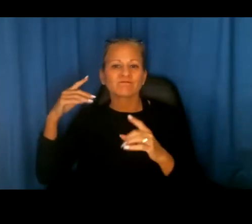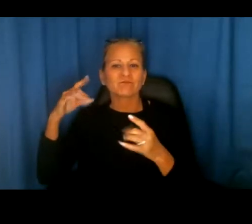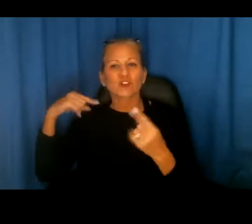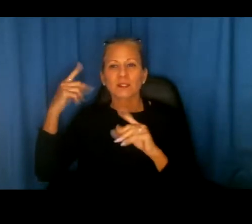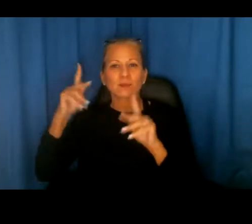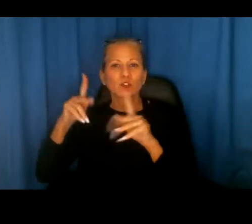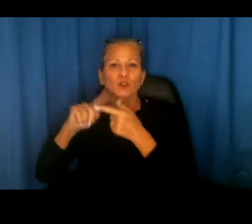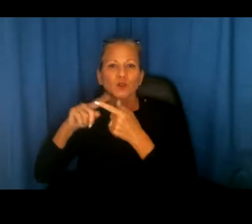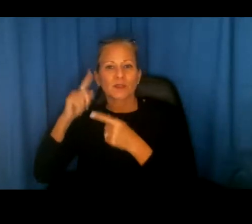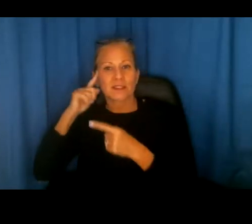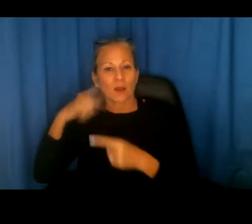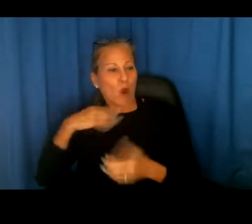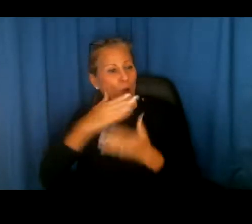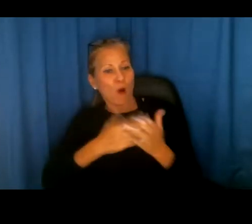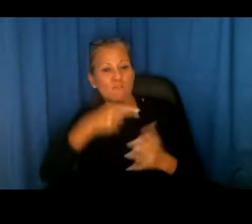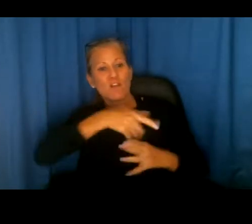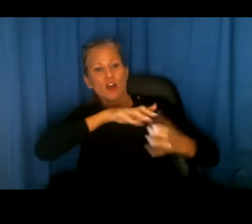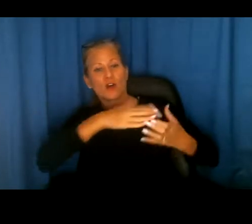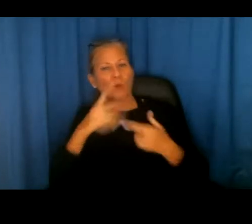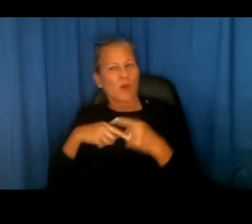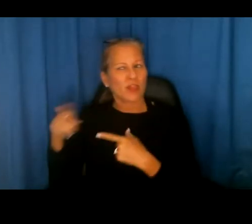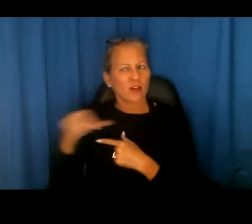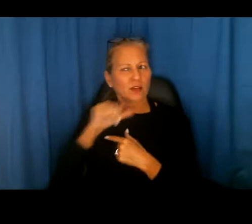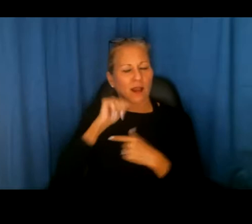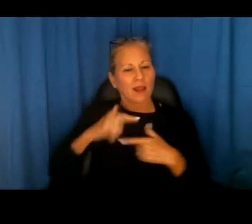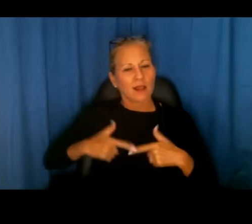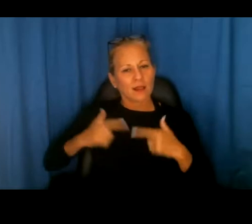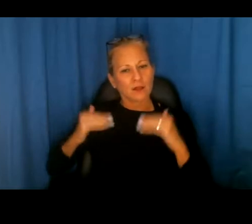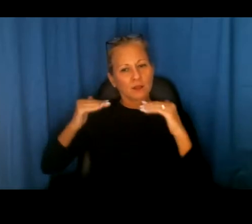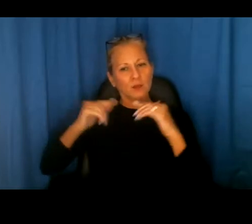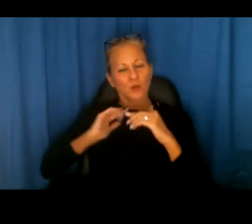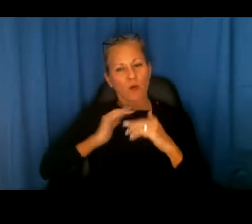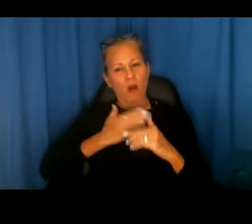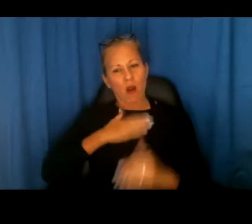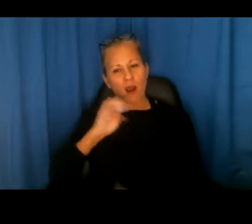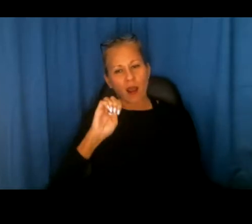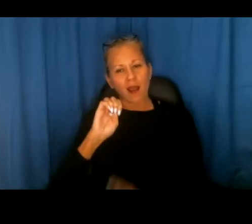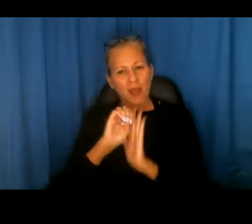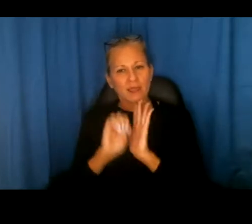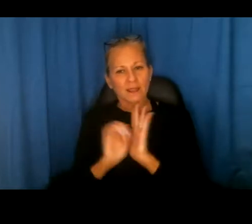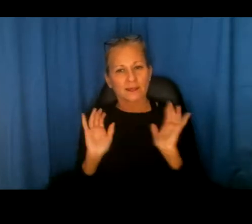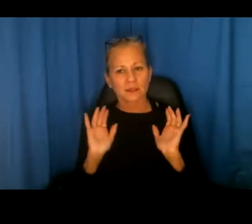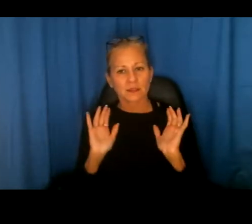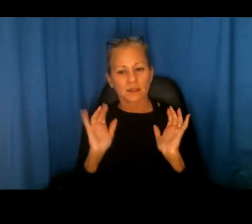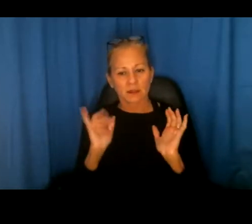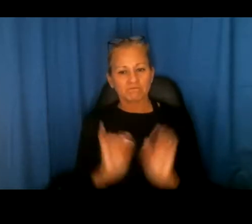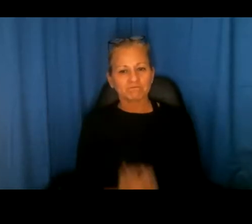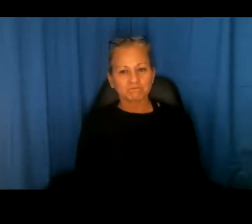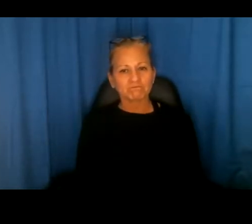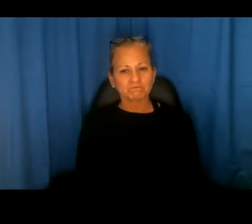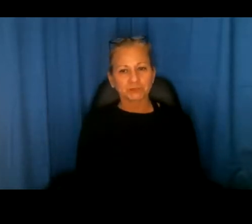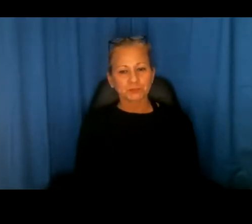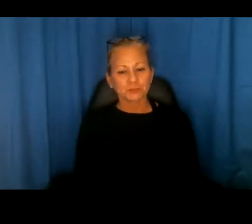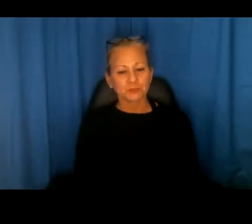uh, they are not living up to our ethics. So, um, so that's significant. We're also working